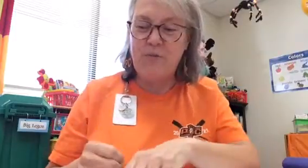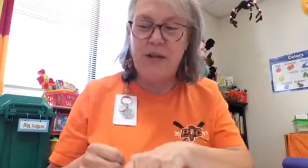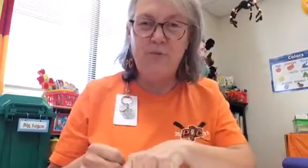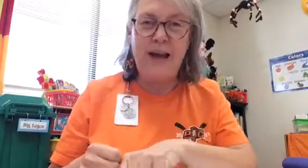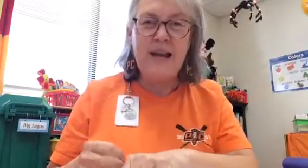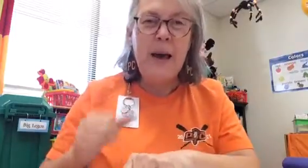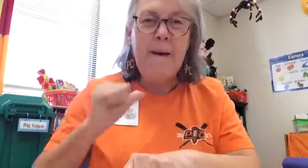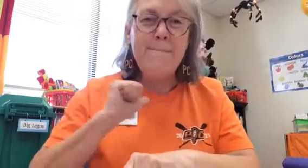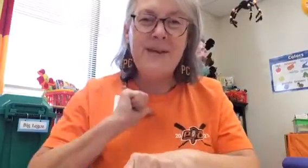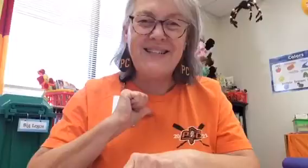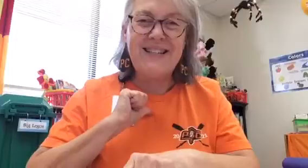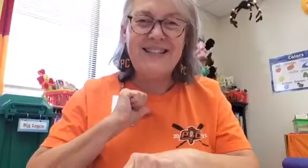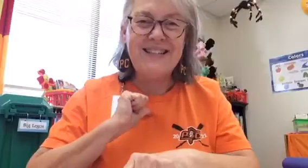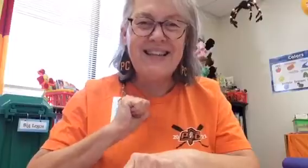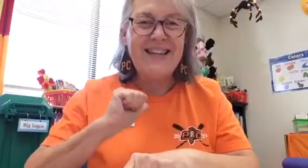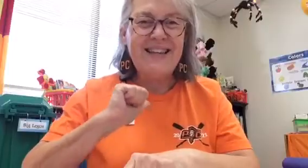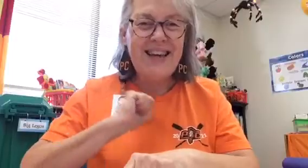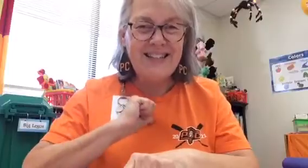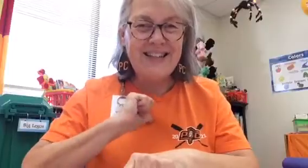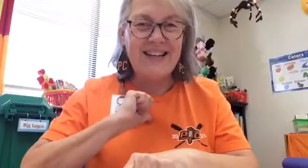me. Ready? Mittens, kittens.